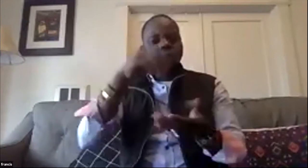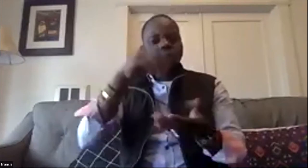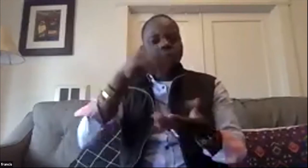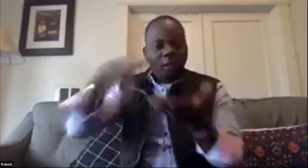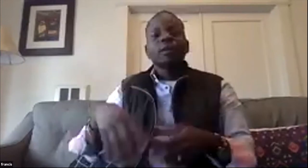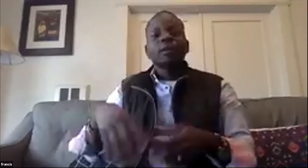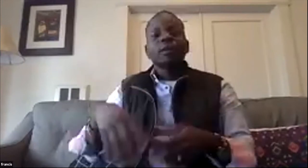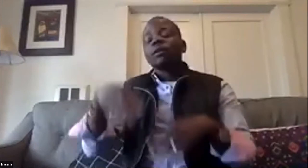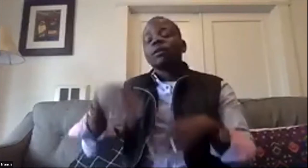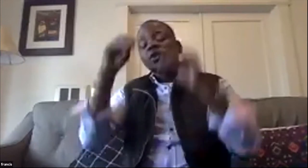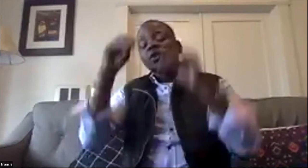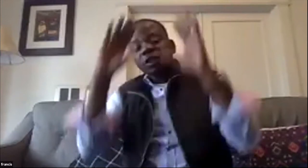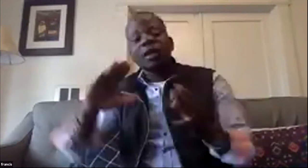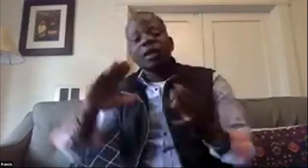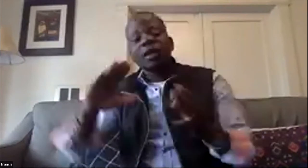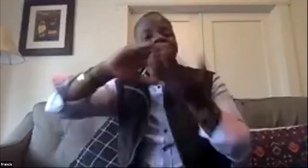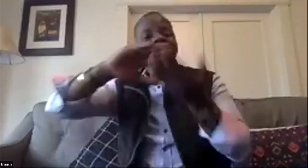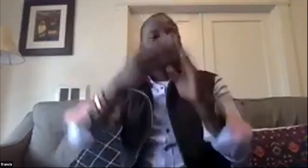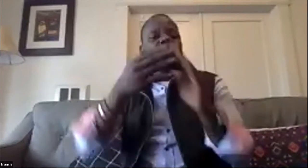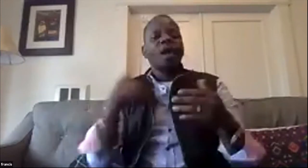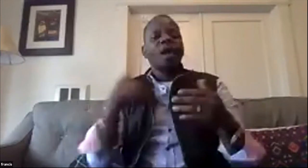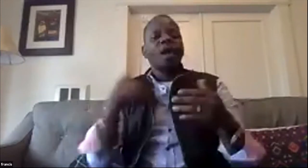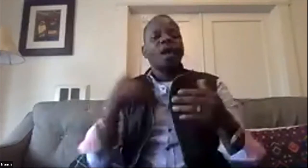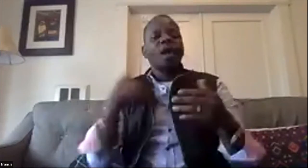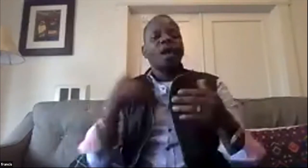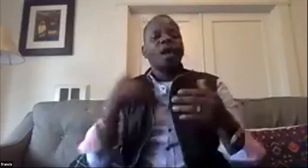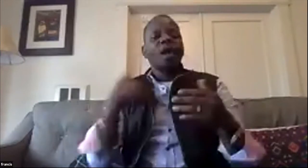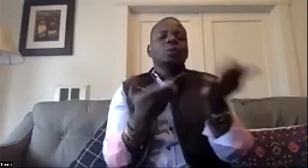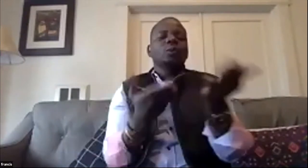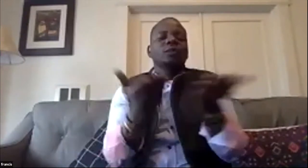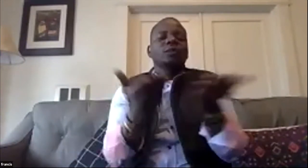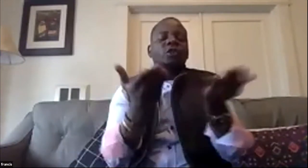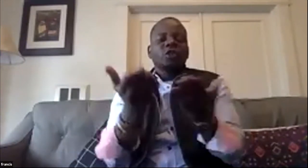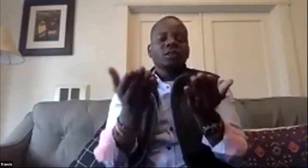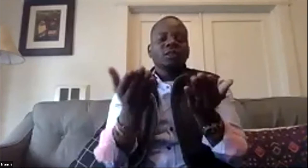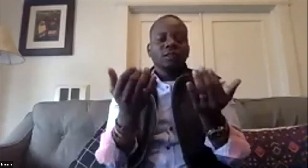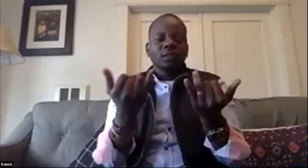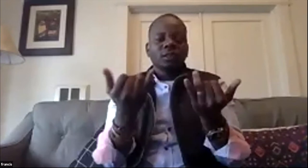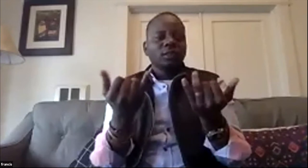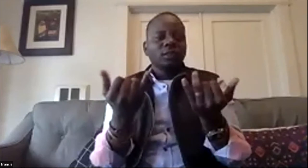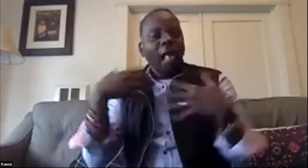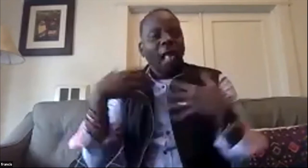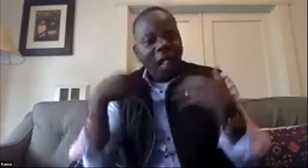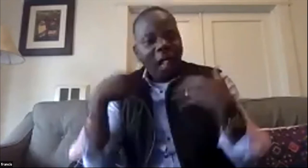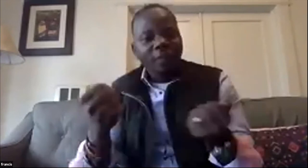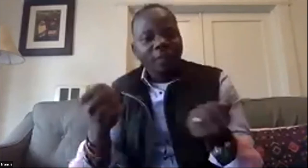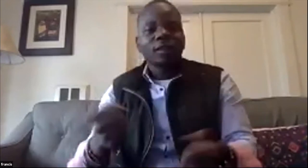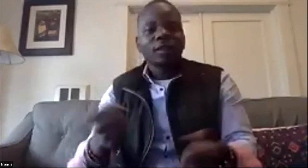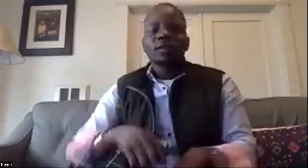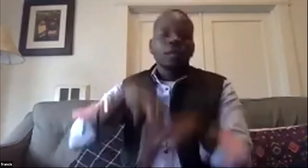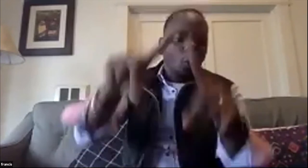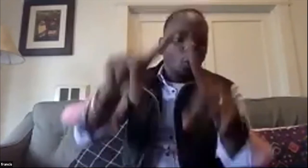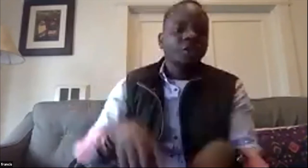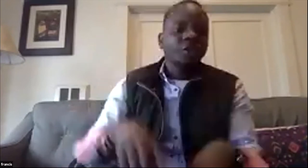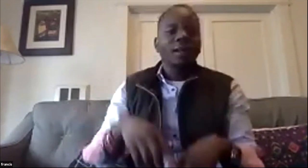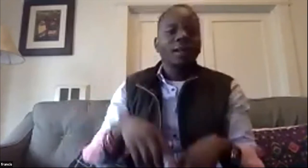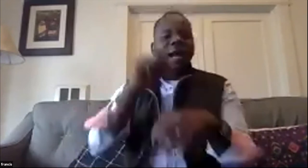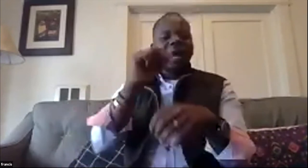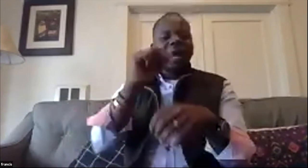need to have interpreters and ways that the hospital can better serve the deaf students so that they're healthy